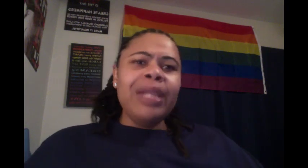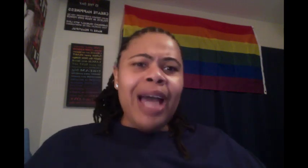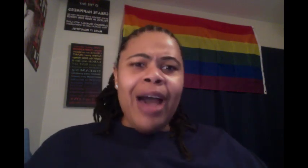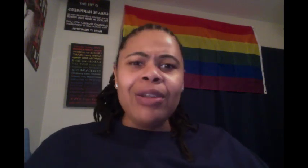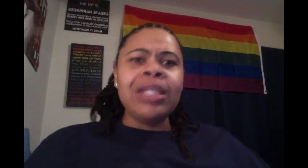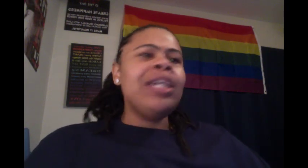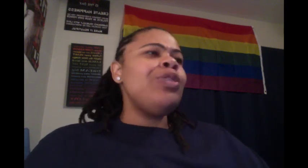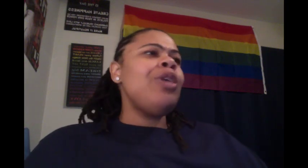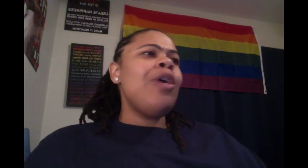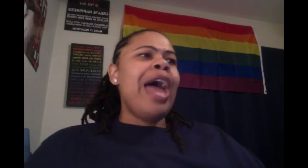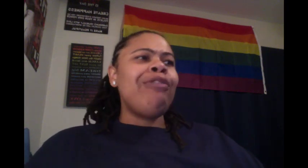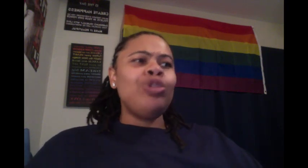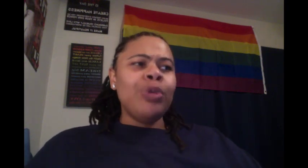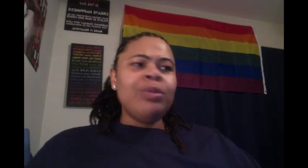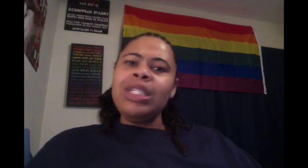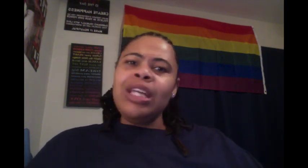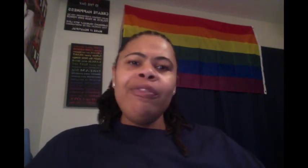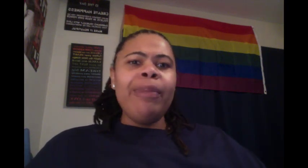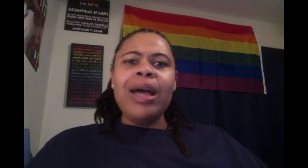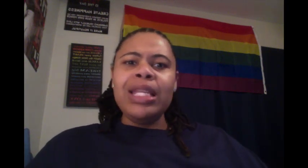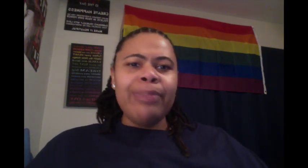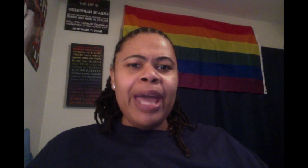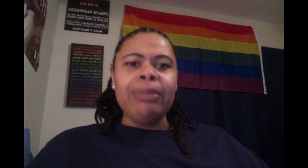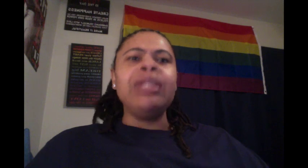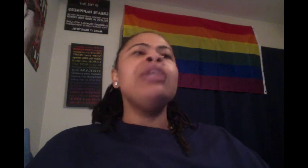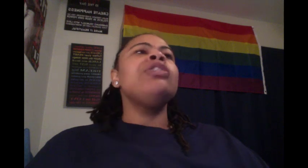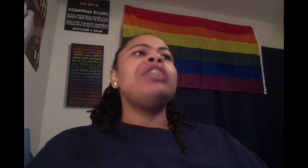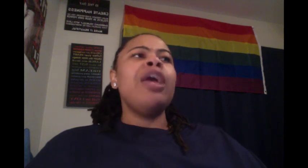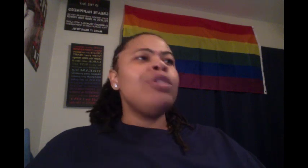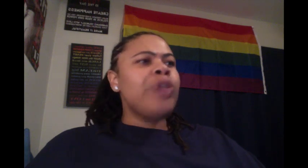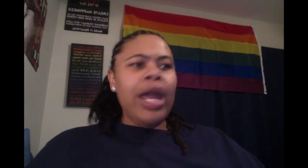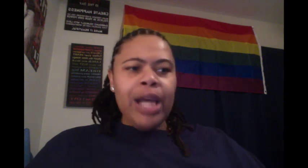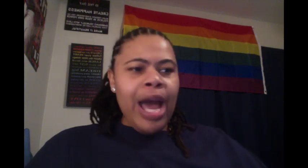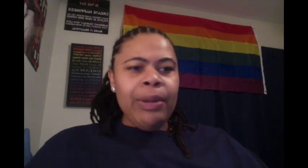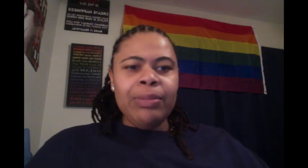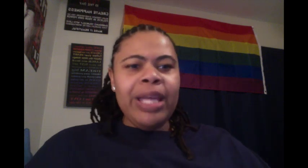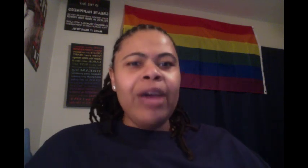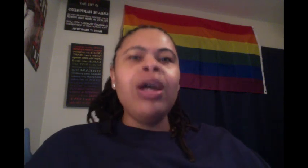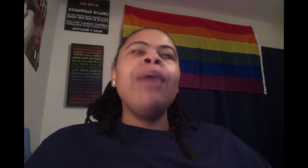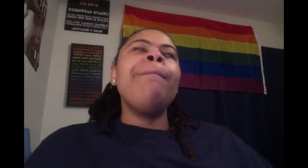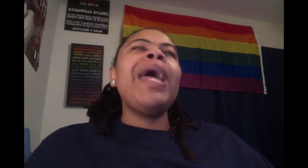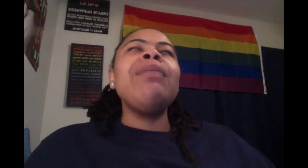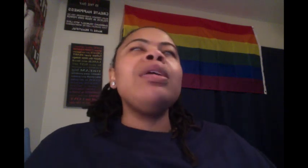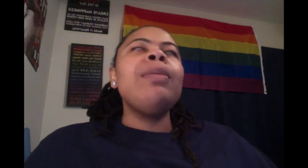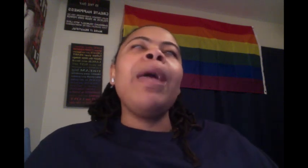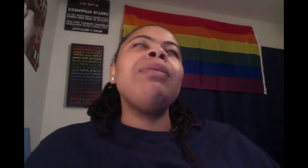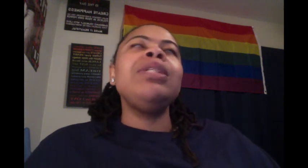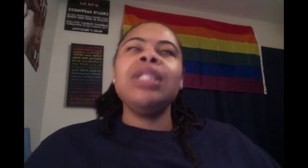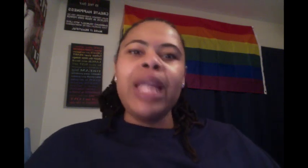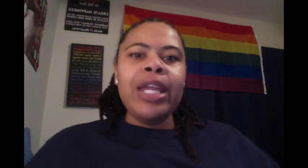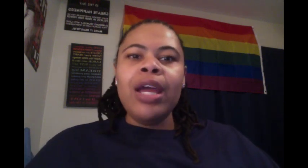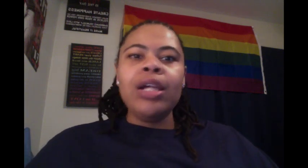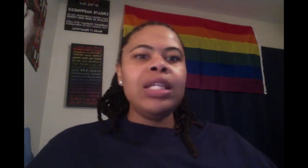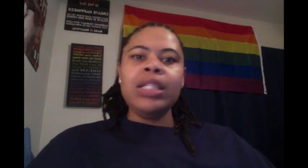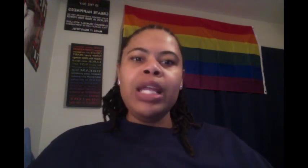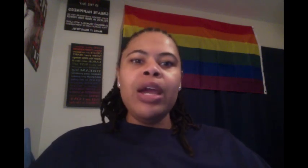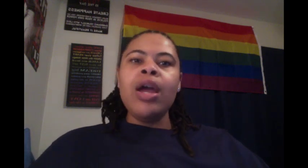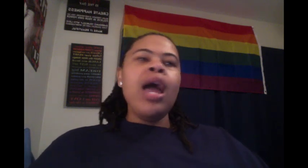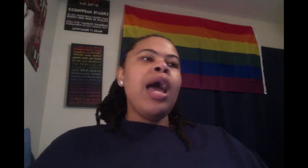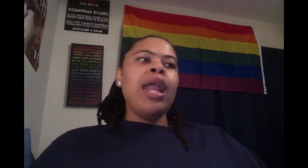in the house, you know, having dreams and stuff about his baby. Sharon trying to calm him down. Now, baby, baby, just lay there. Let's stay there. And I